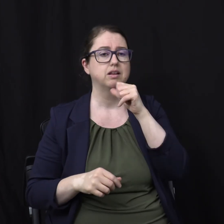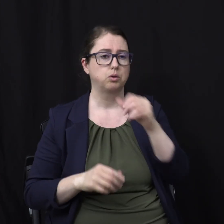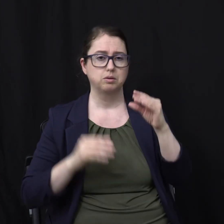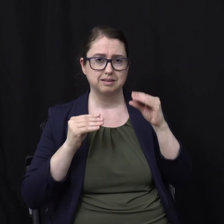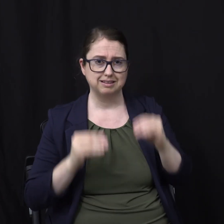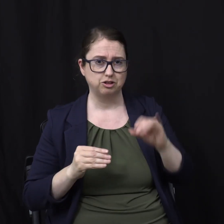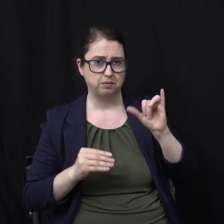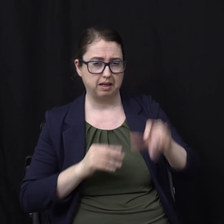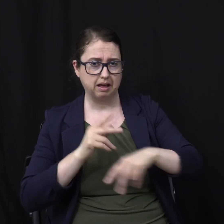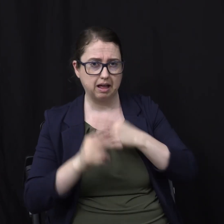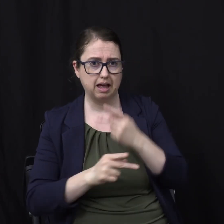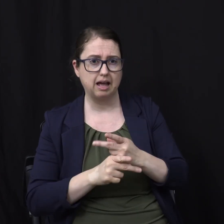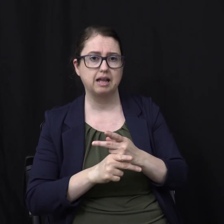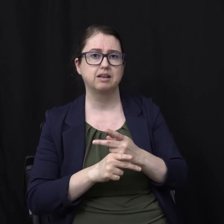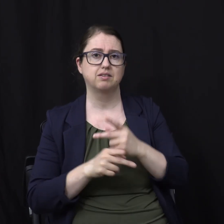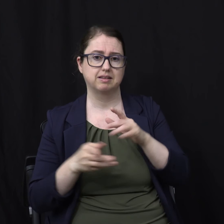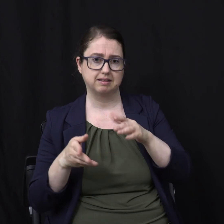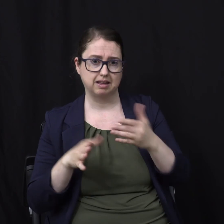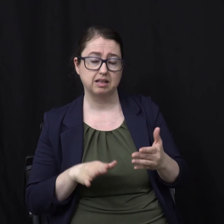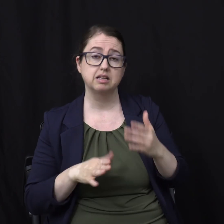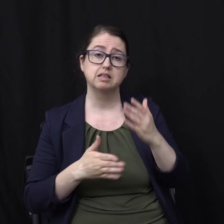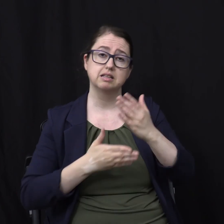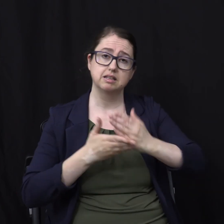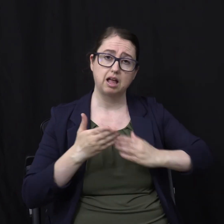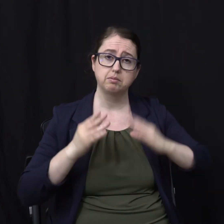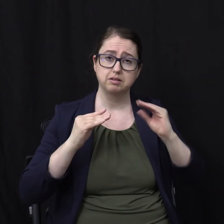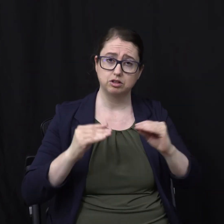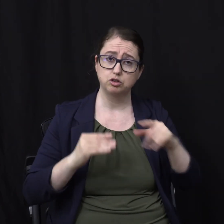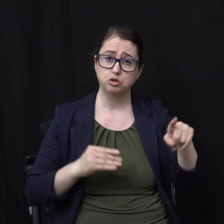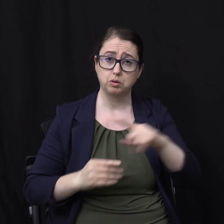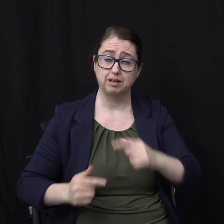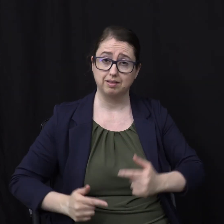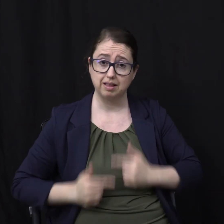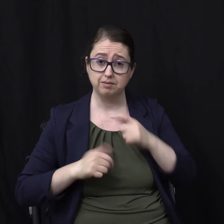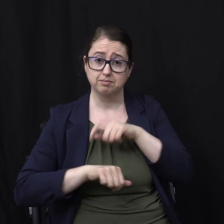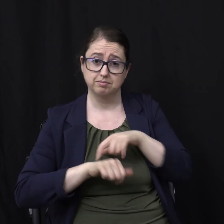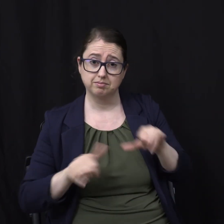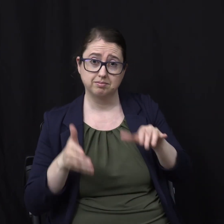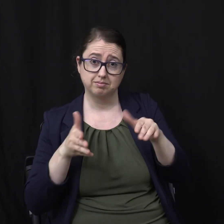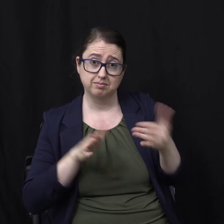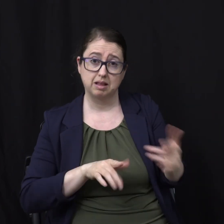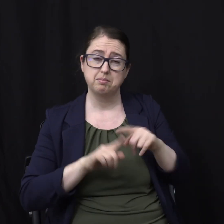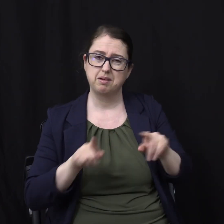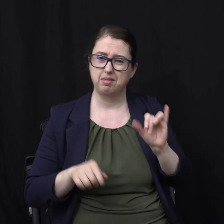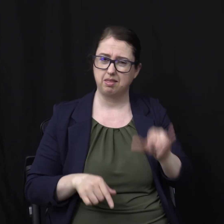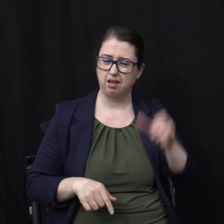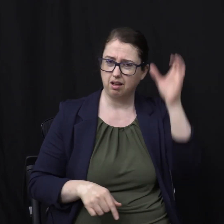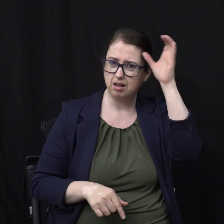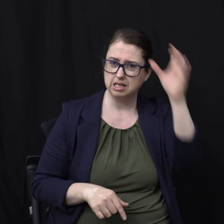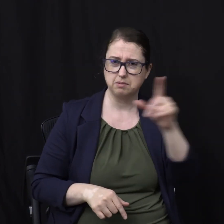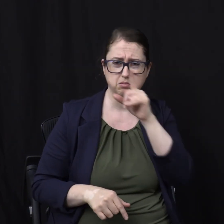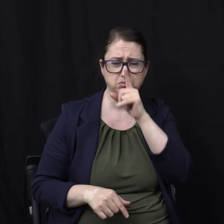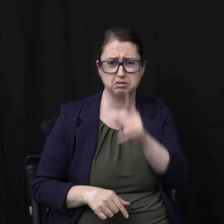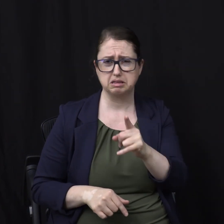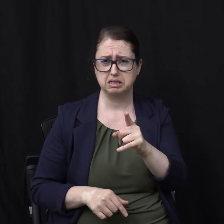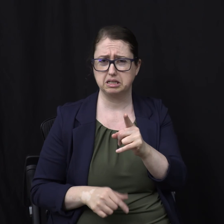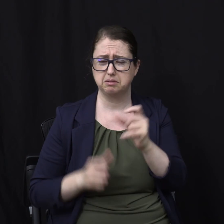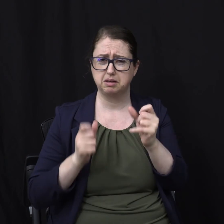afterlife Some people teach That you're alive While dead As we looked at Last night But this concept Is pretty Pretty foreign To